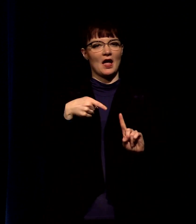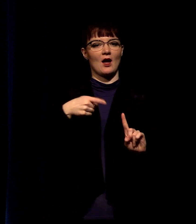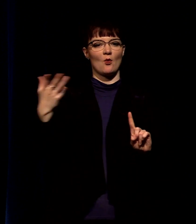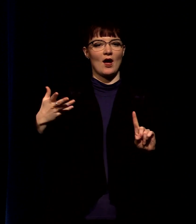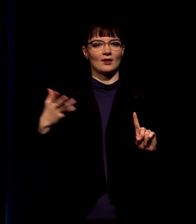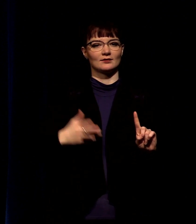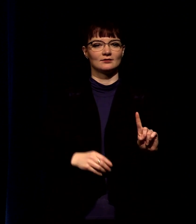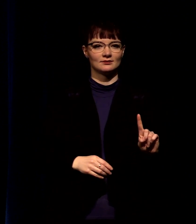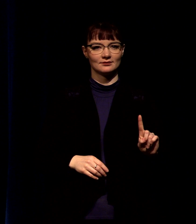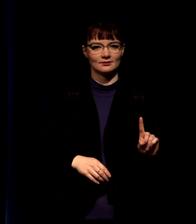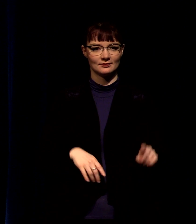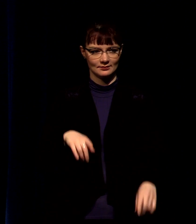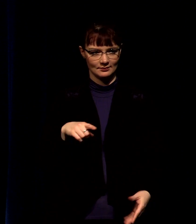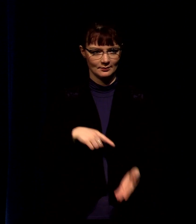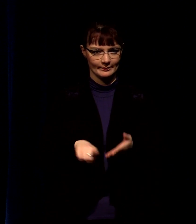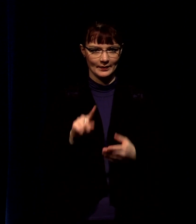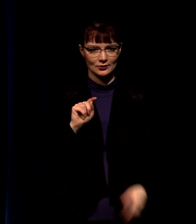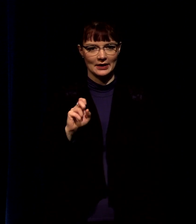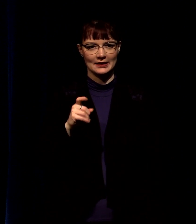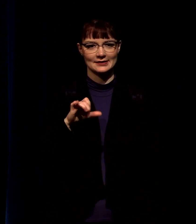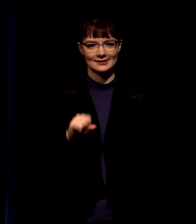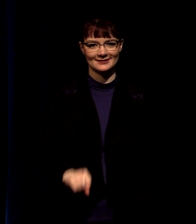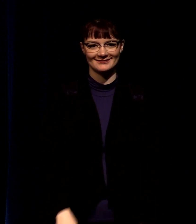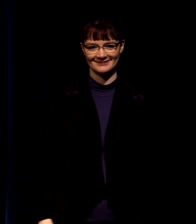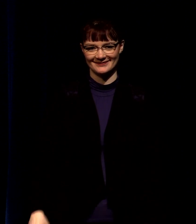you need to pay your taxes